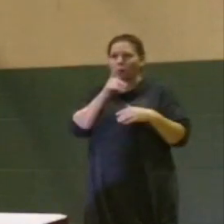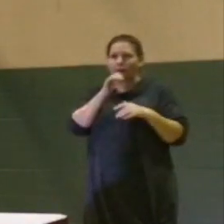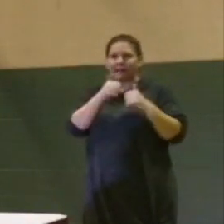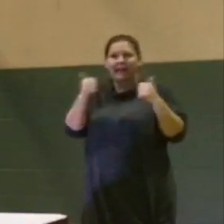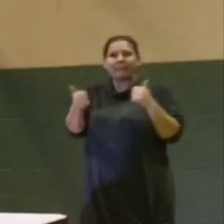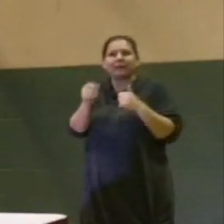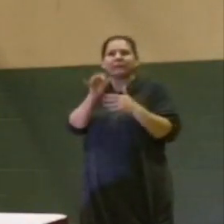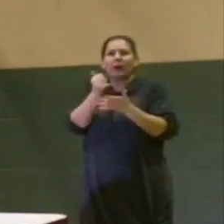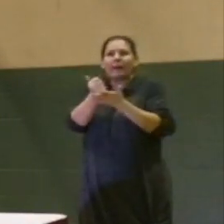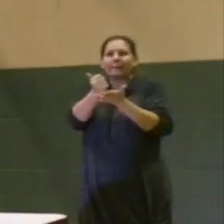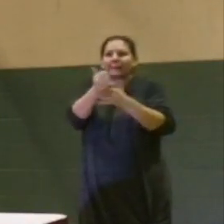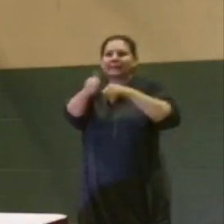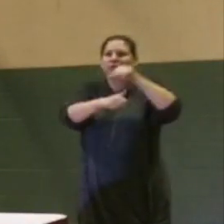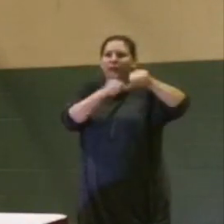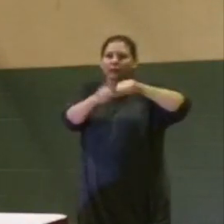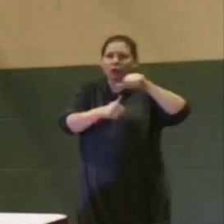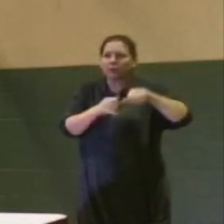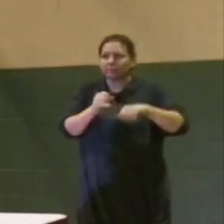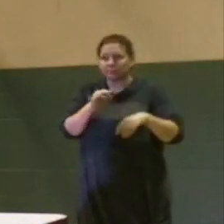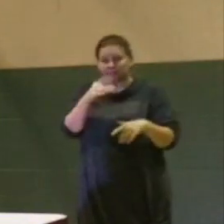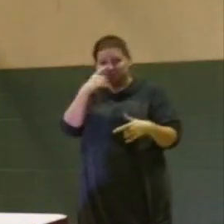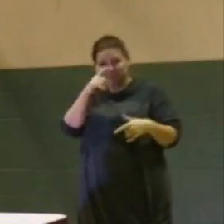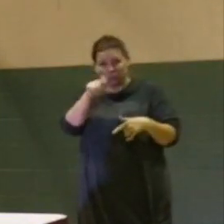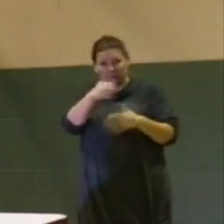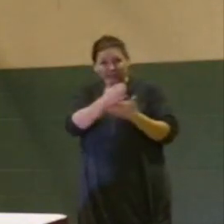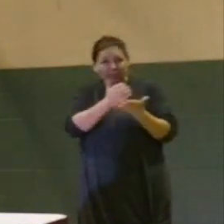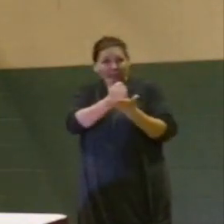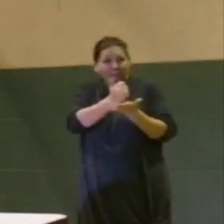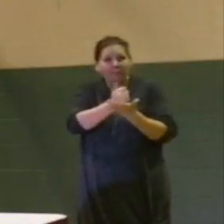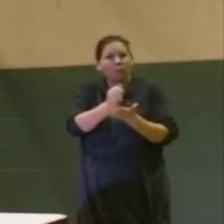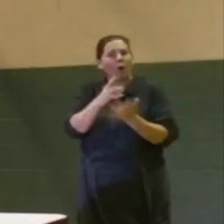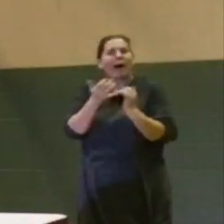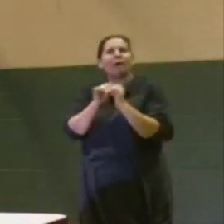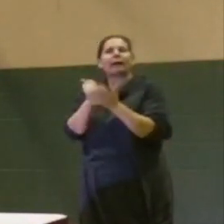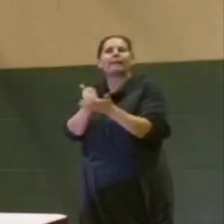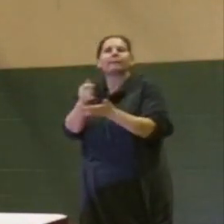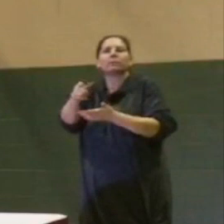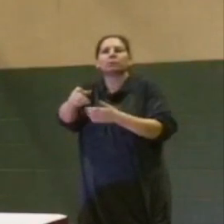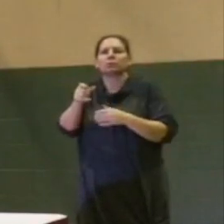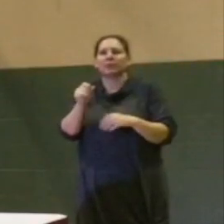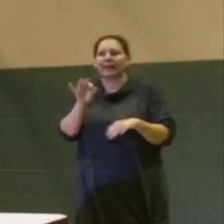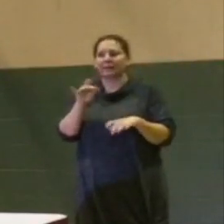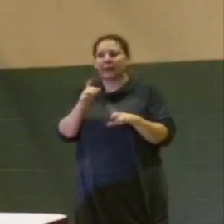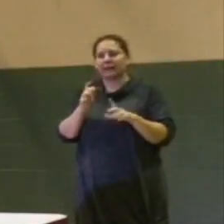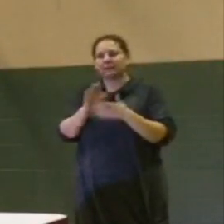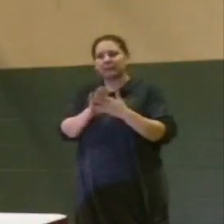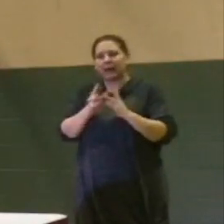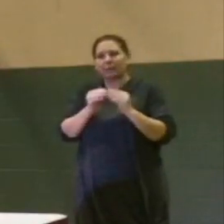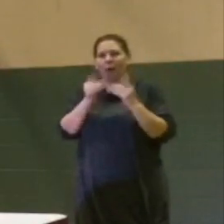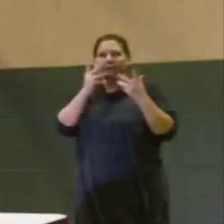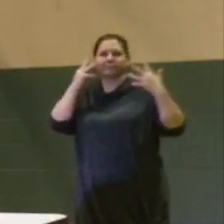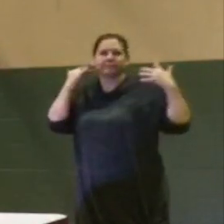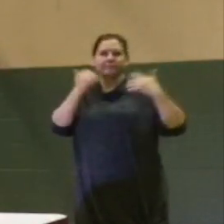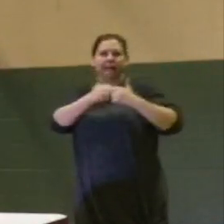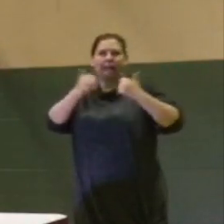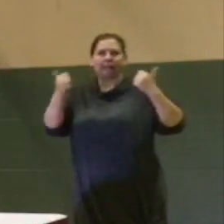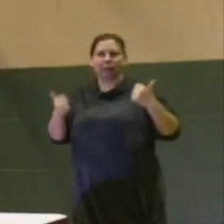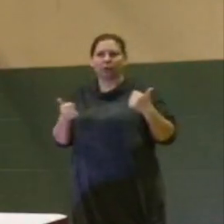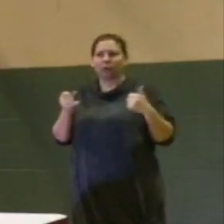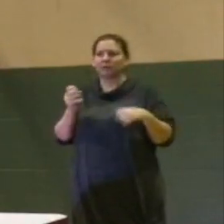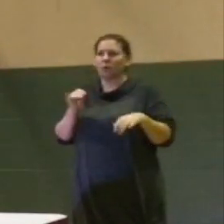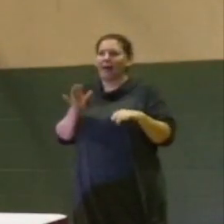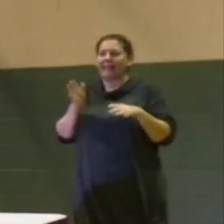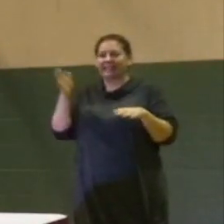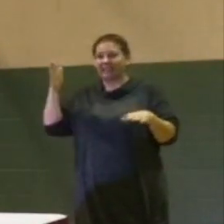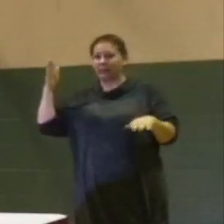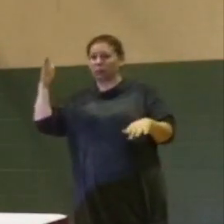or whoever that other may be, and say, hey, do you need some help? Hey, how can I help you out? And extending that neighborliness. As far as the long-term